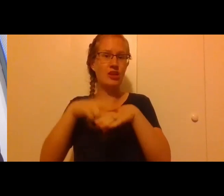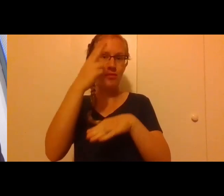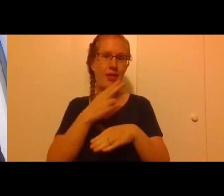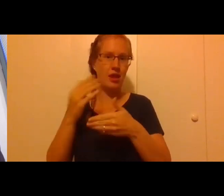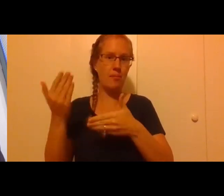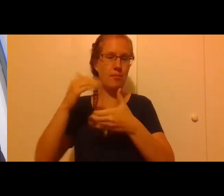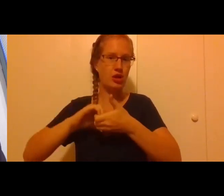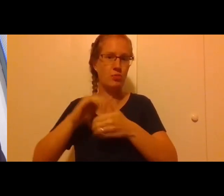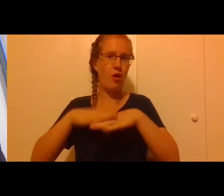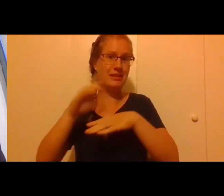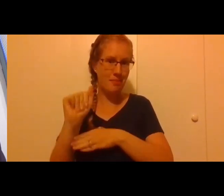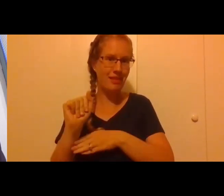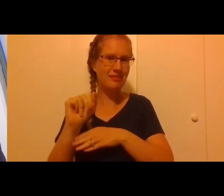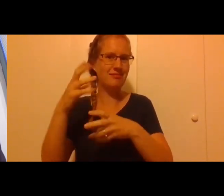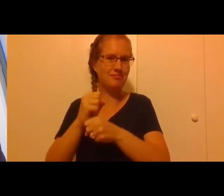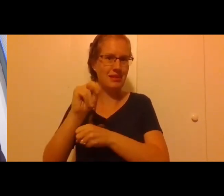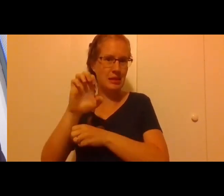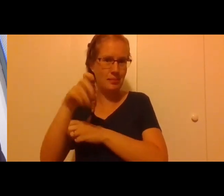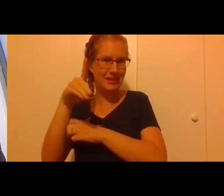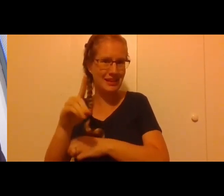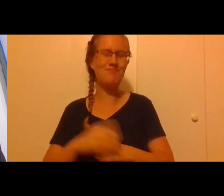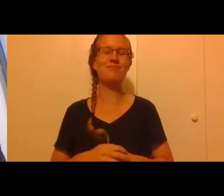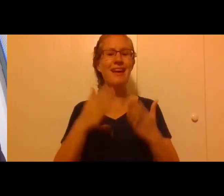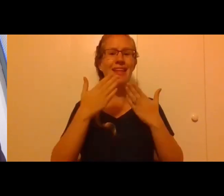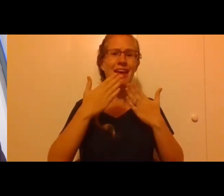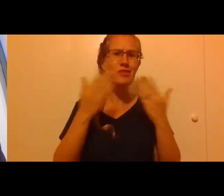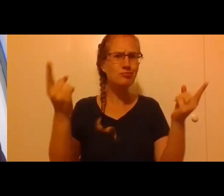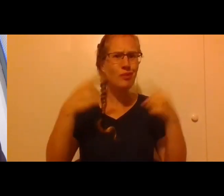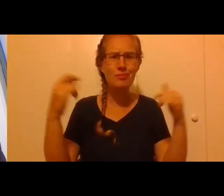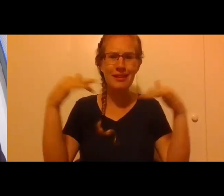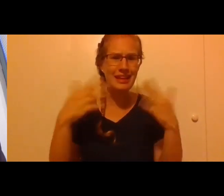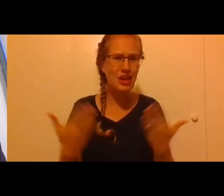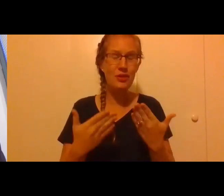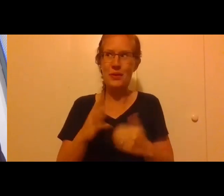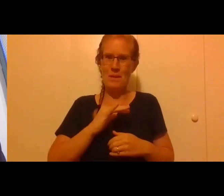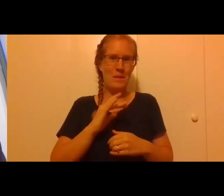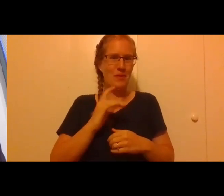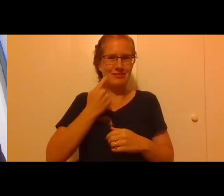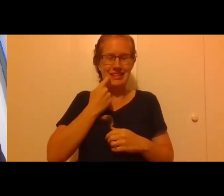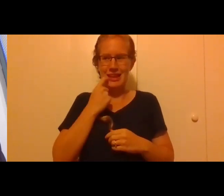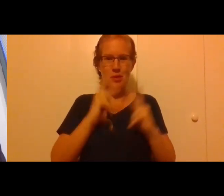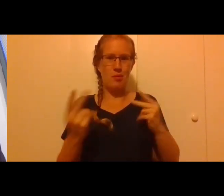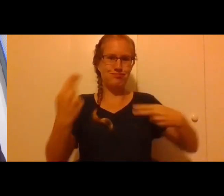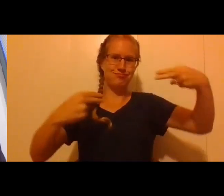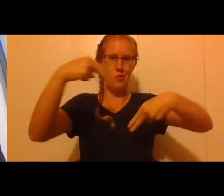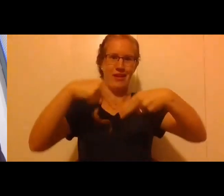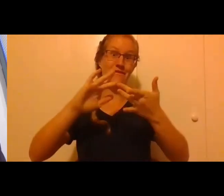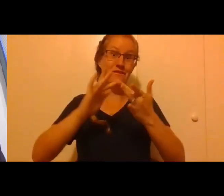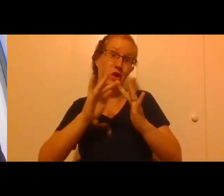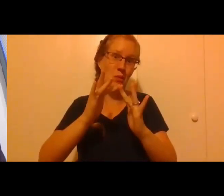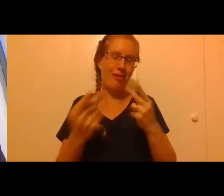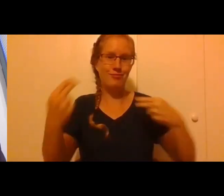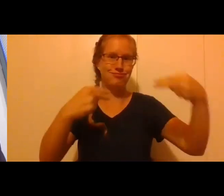are here and it was so cool just a moment ago to watch so many of you kind of being arriving as it were virtually as the